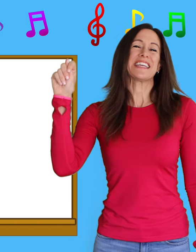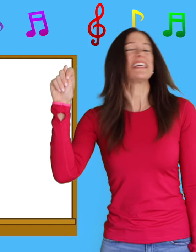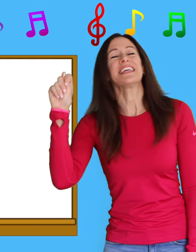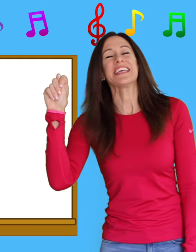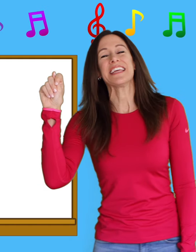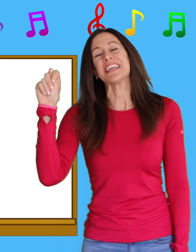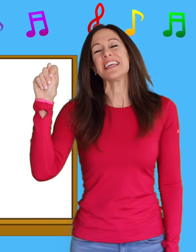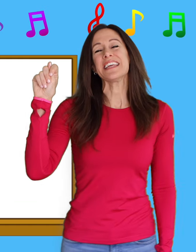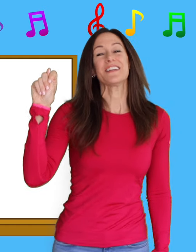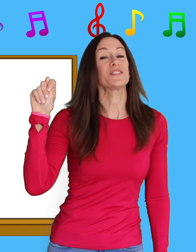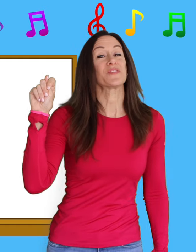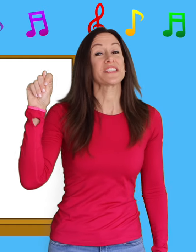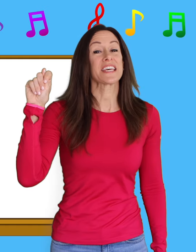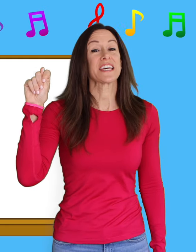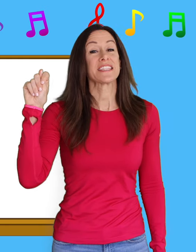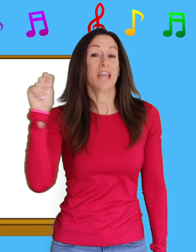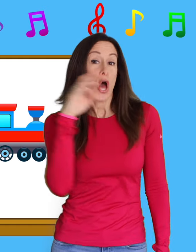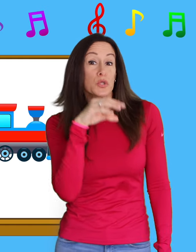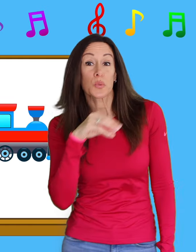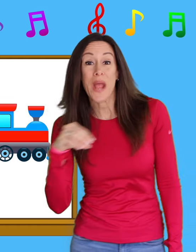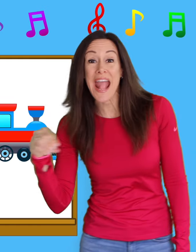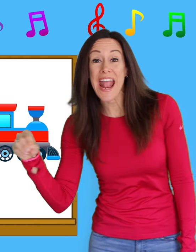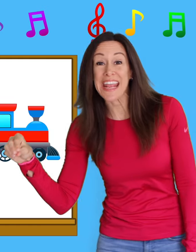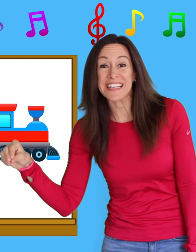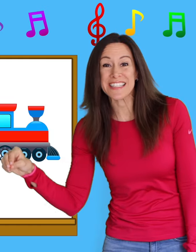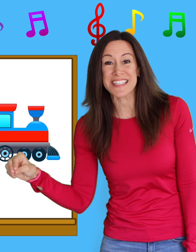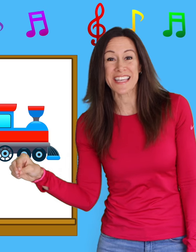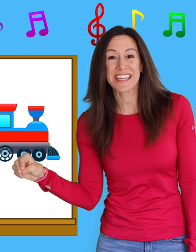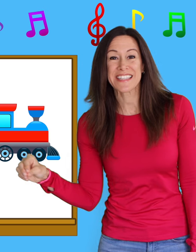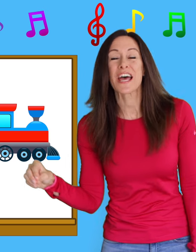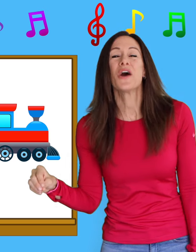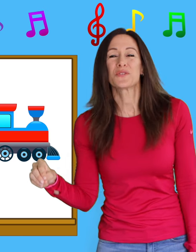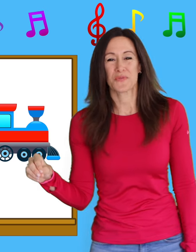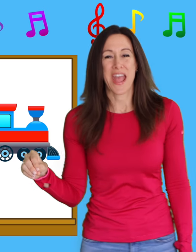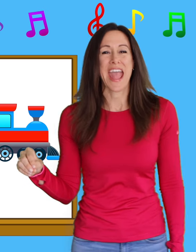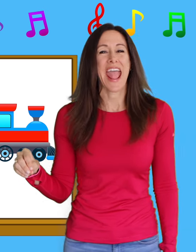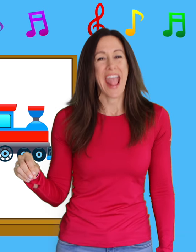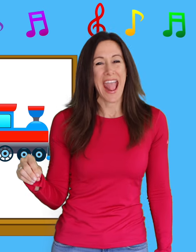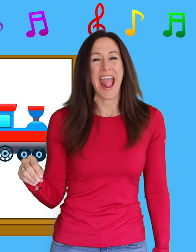is for t-t-train, t-t-train.